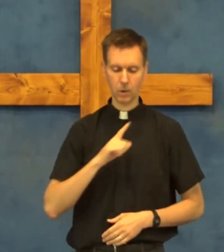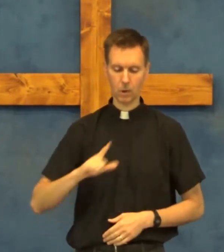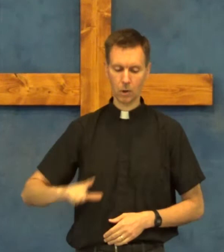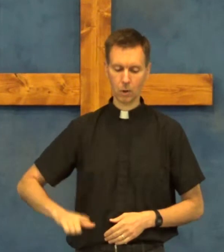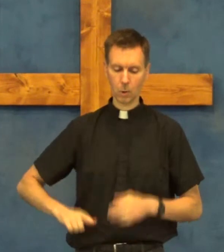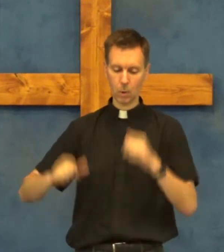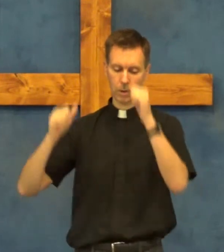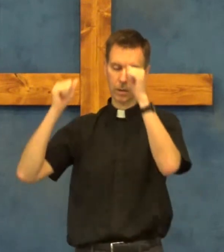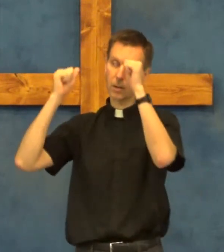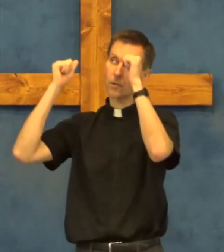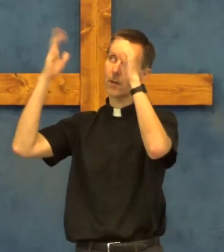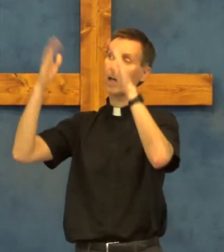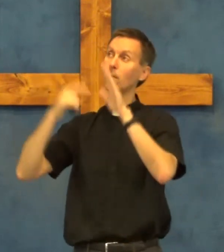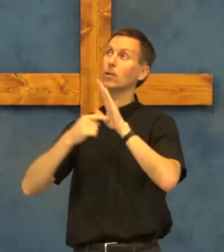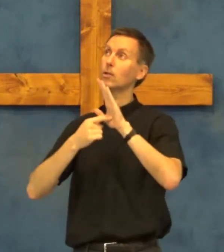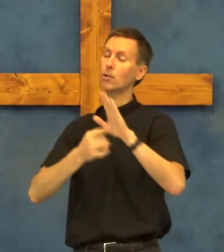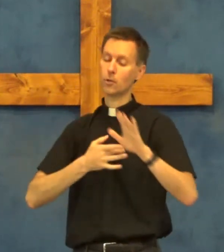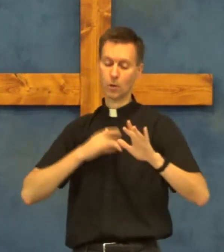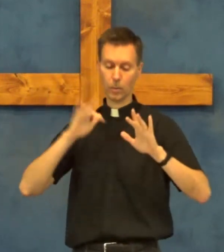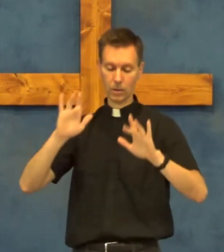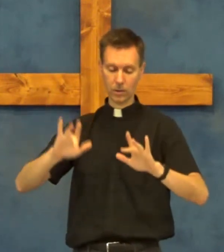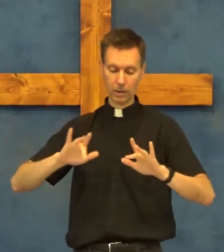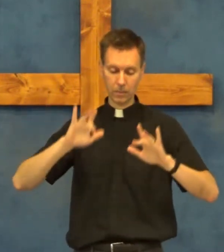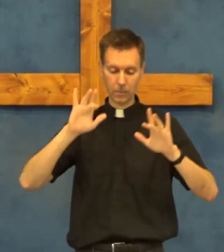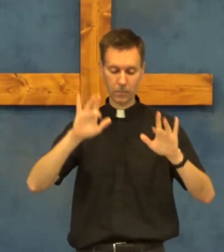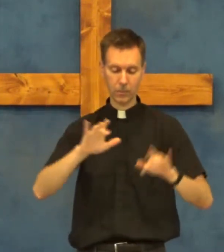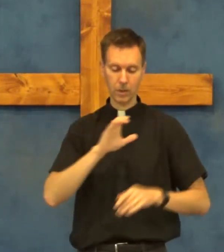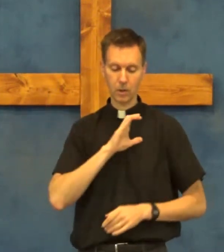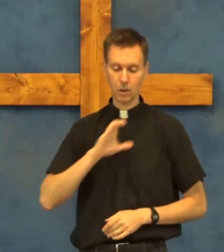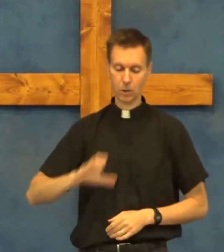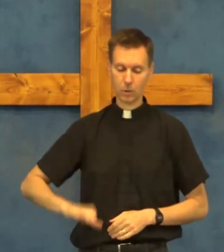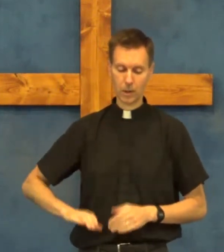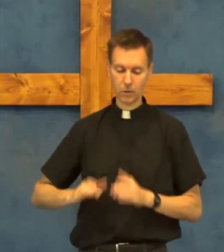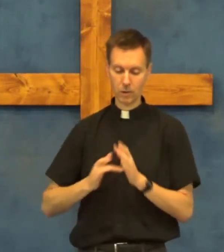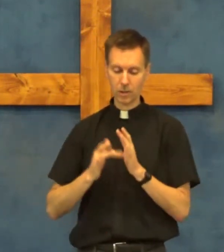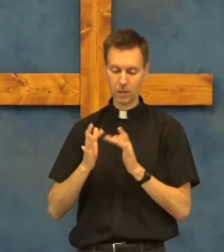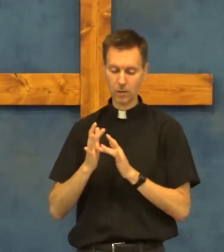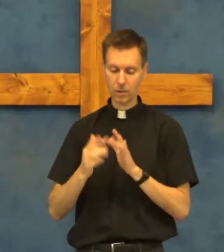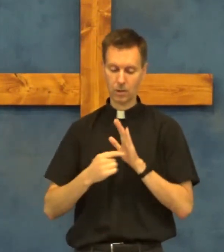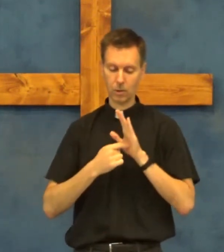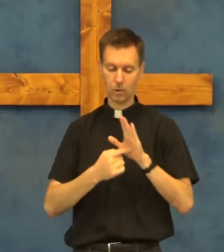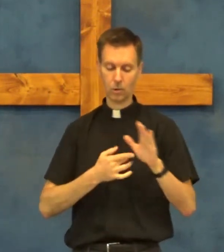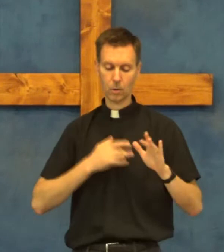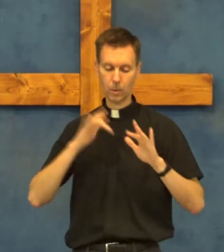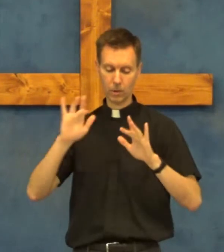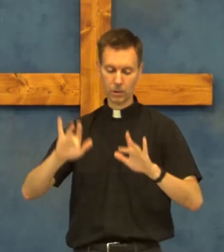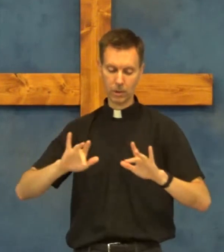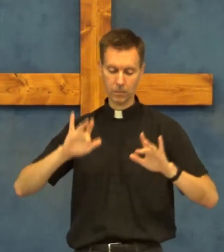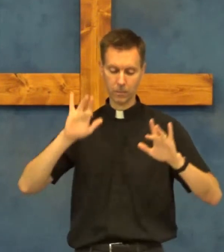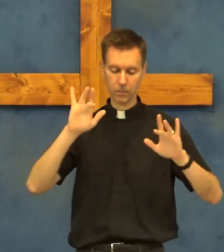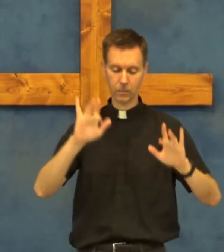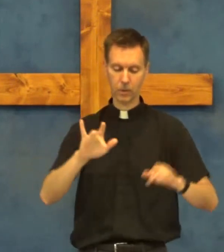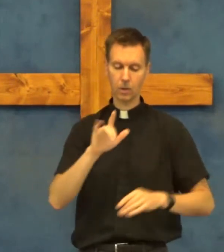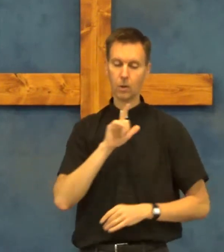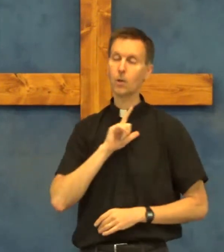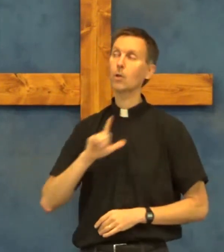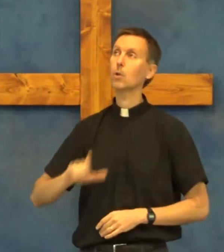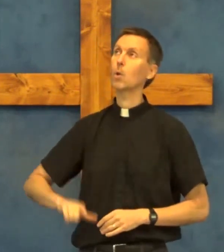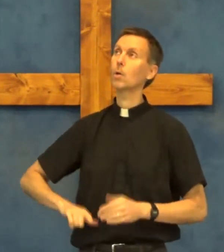Lord, Father, show mercy. Christ Jesus, show mercy. Lord,